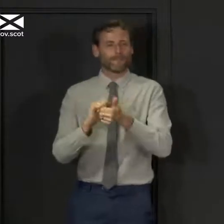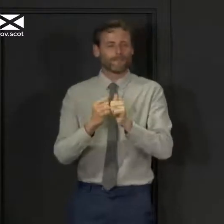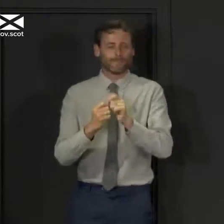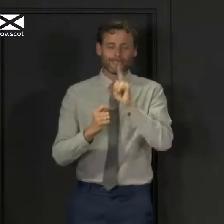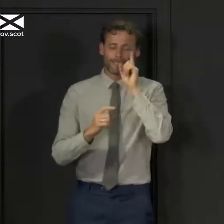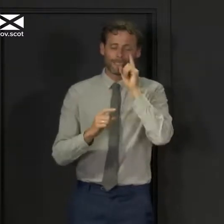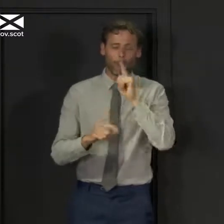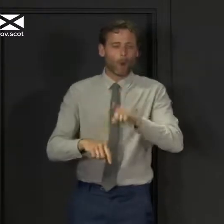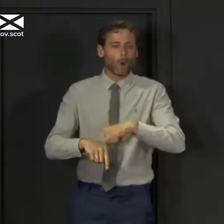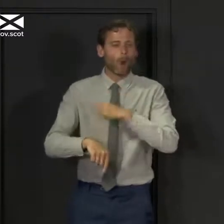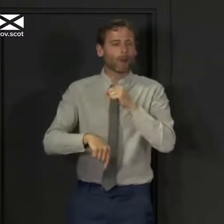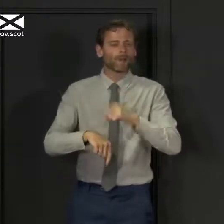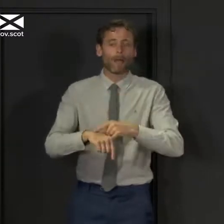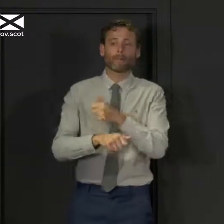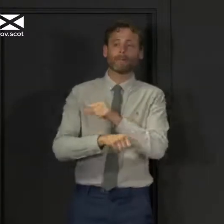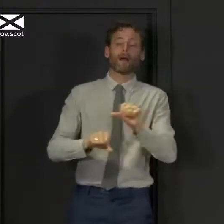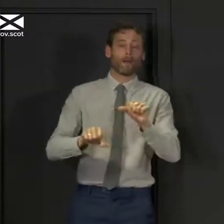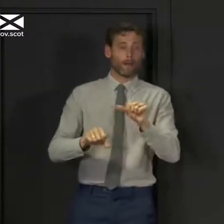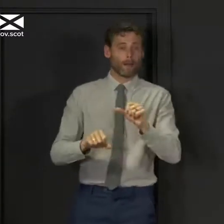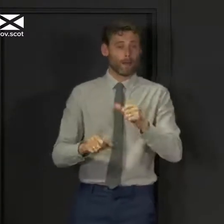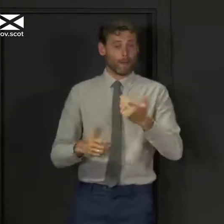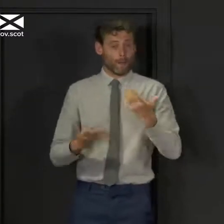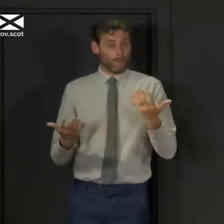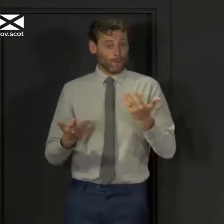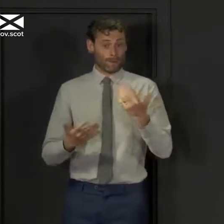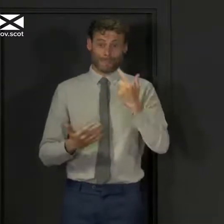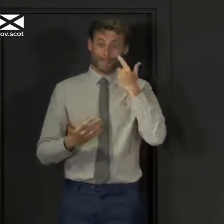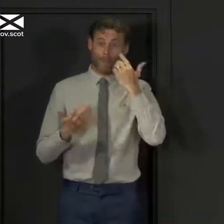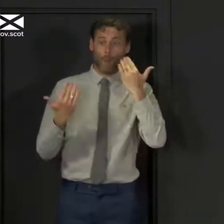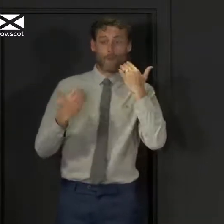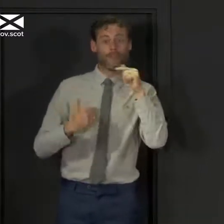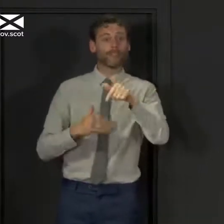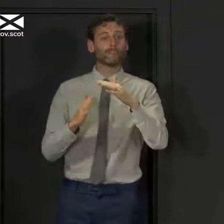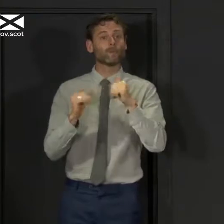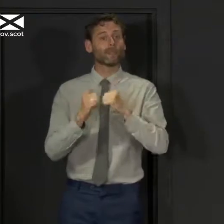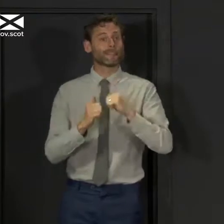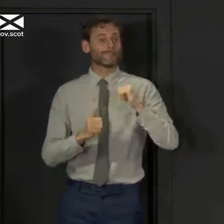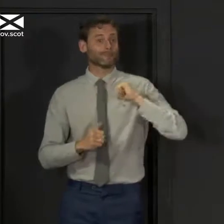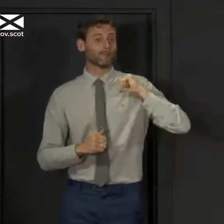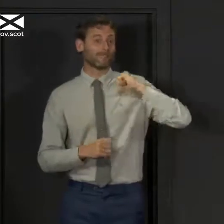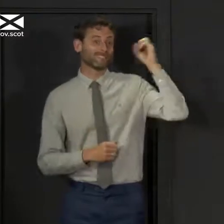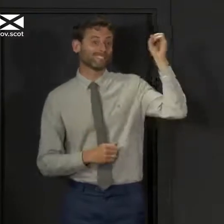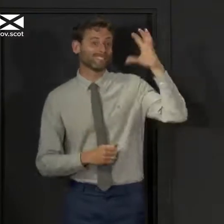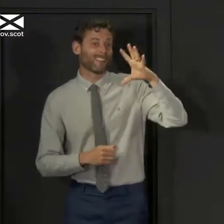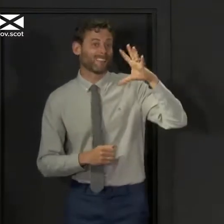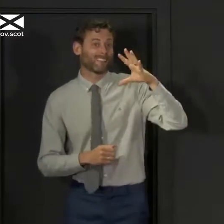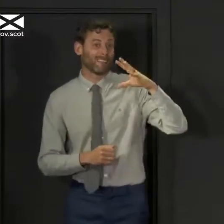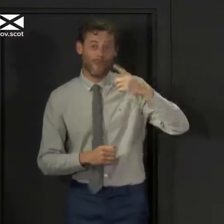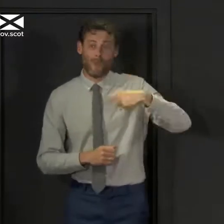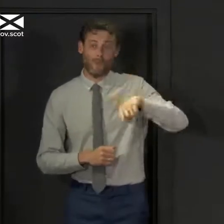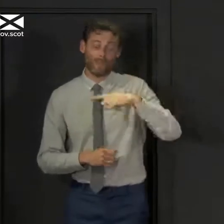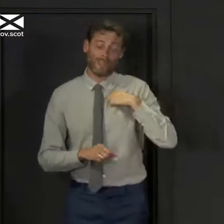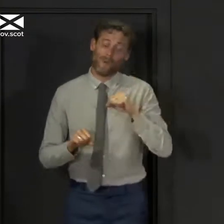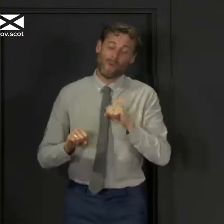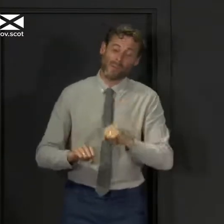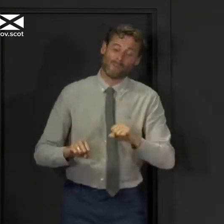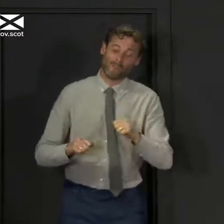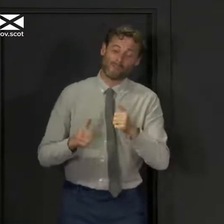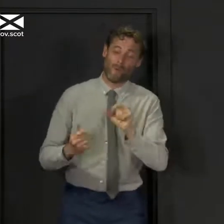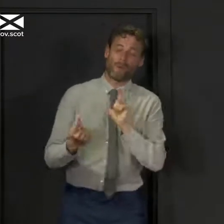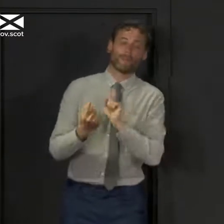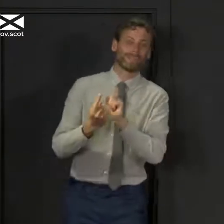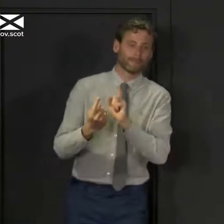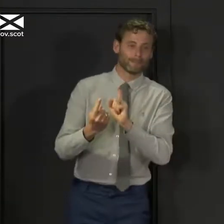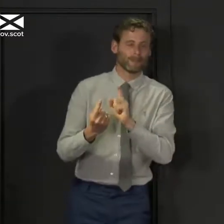weeks, and based on the current forecast, the sun will be shining too. We've all waited a long time for this, so I hope you